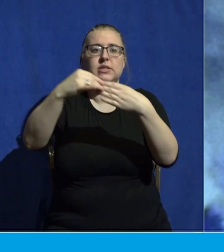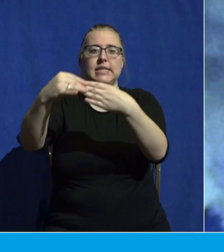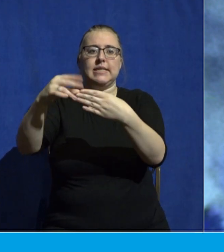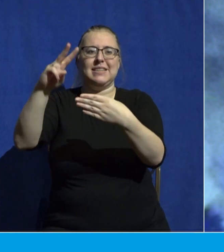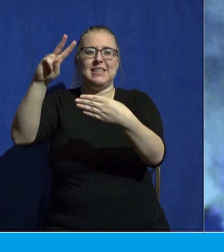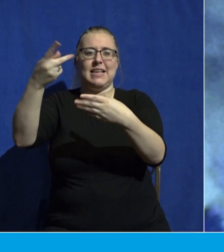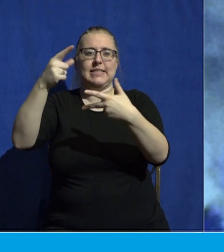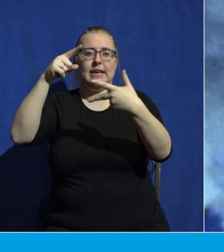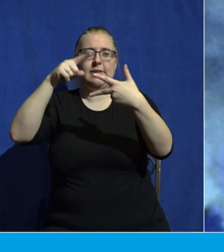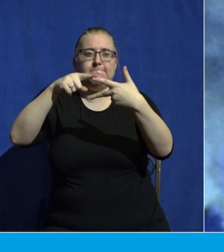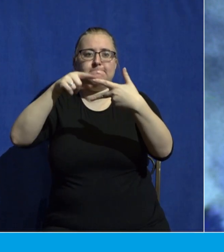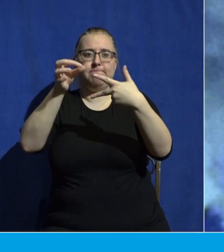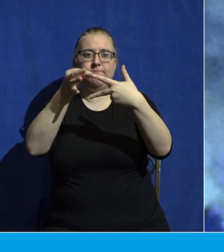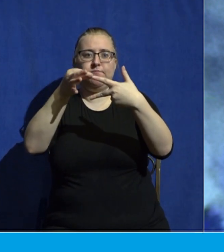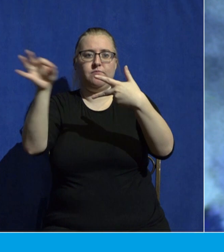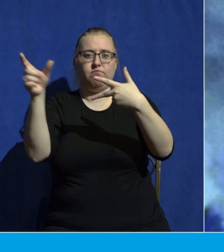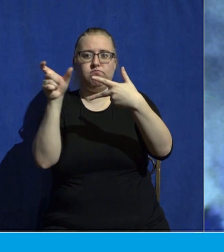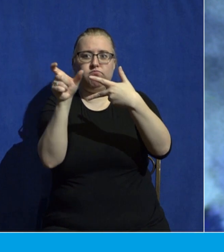his only son.